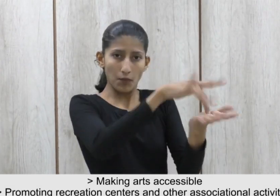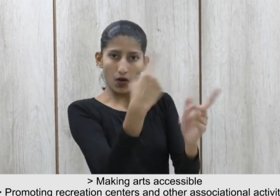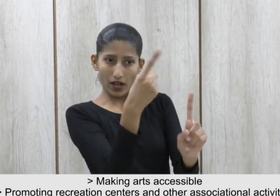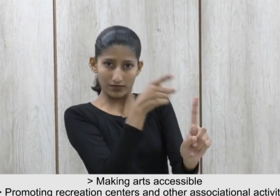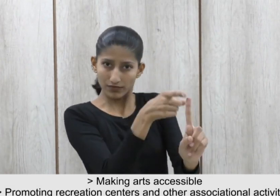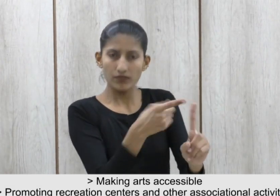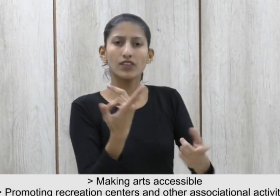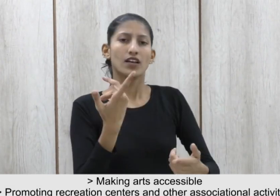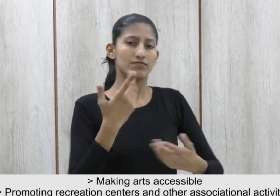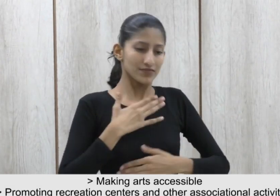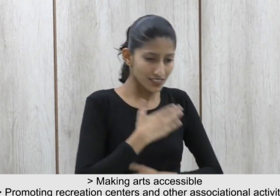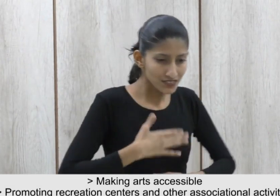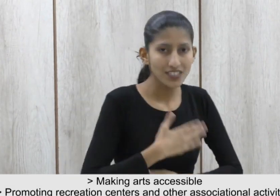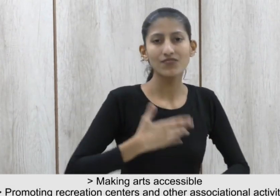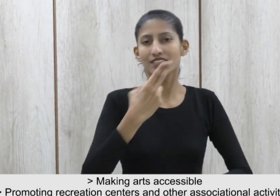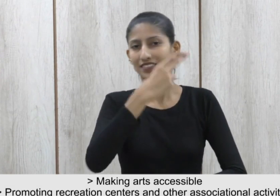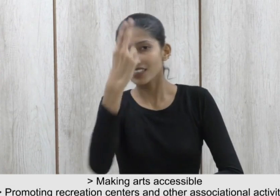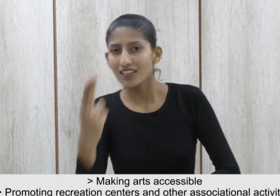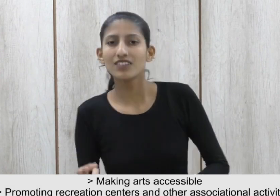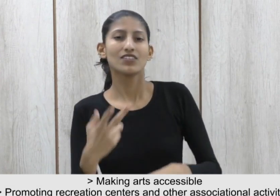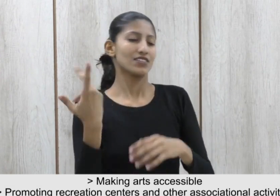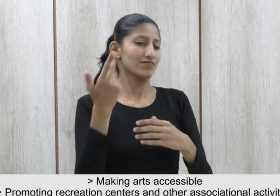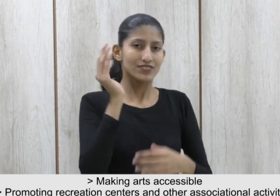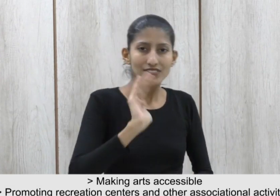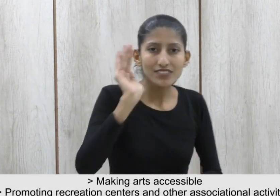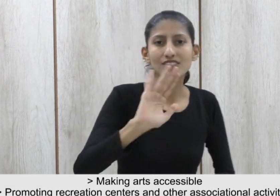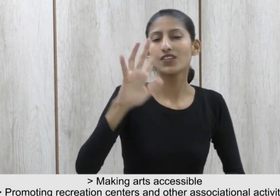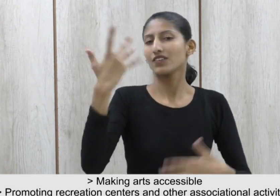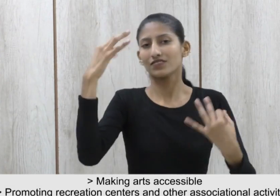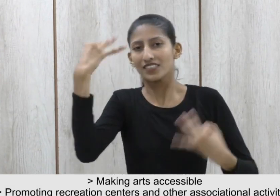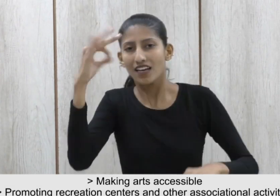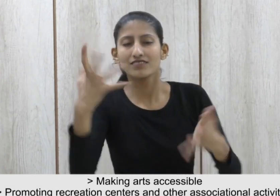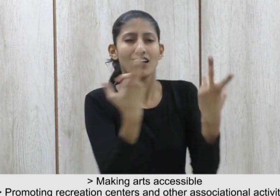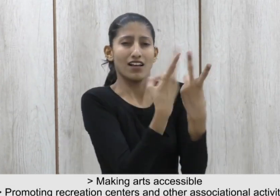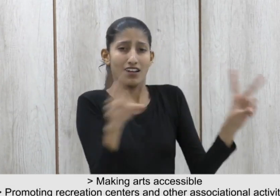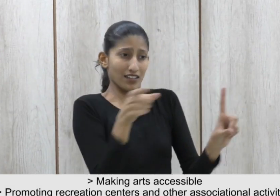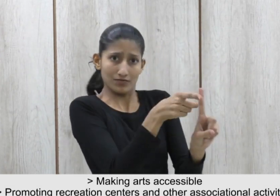Promoting Recreation Centers and other Associational Activities 11.